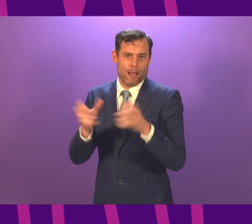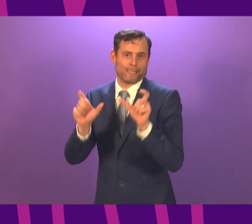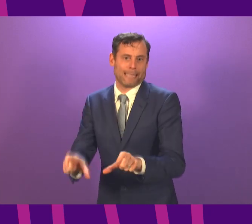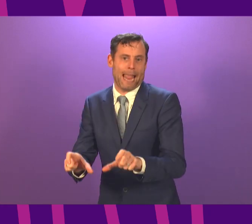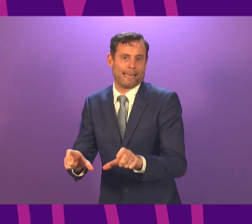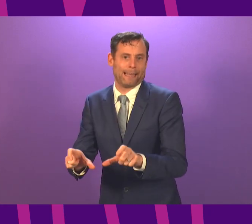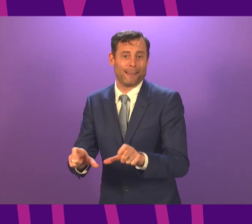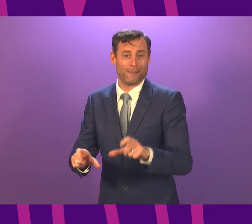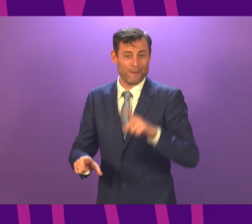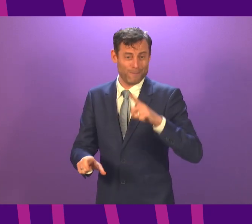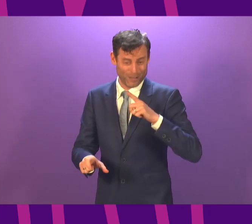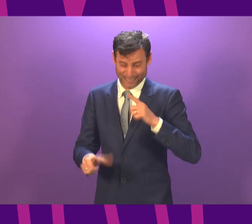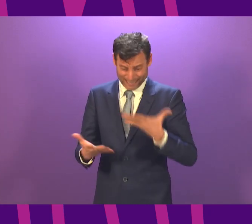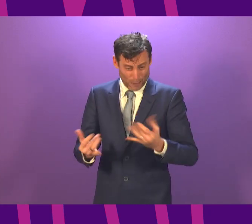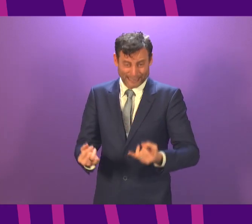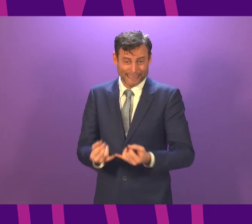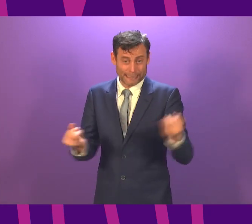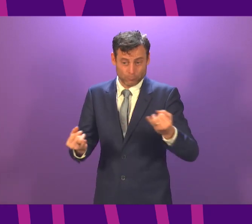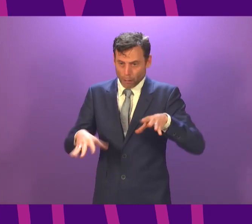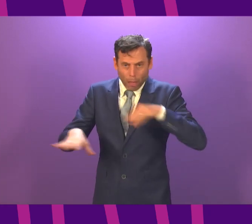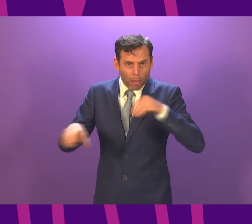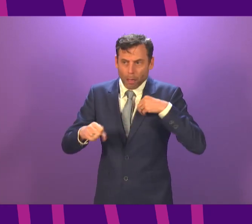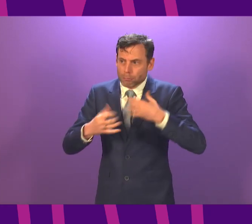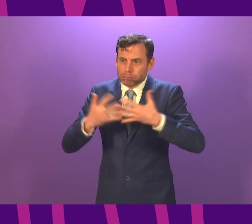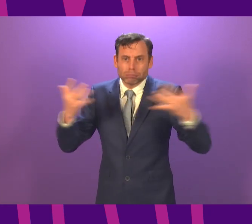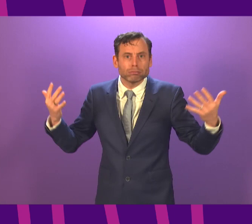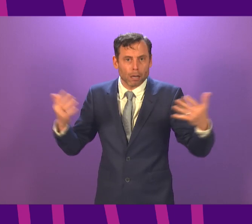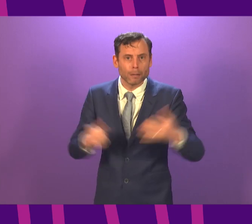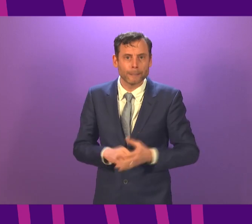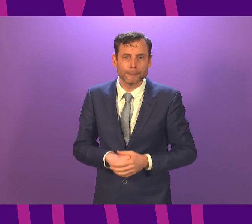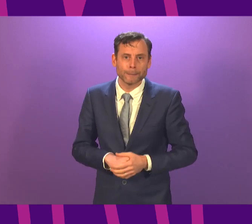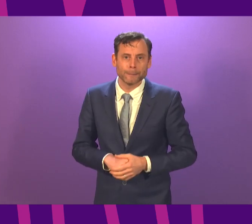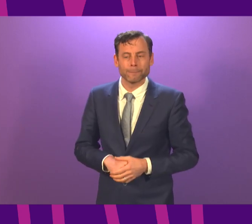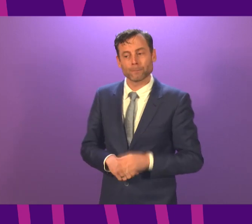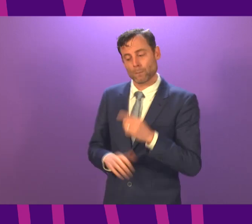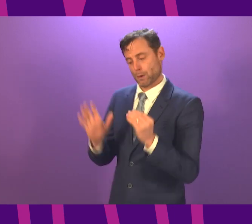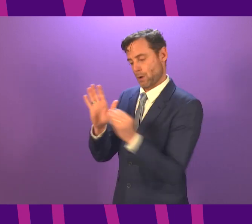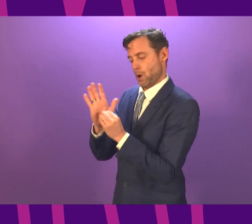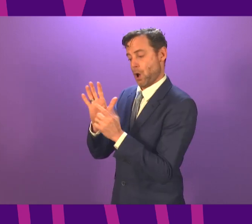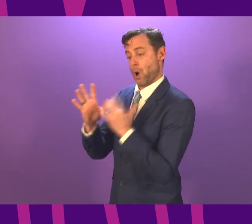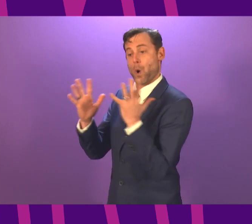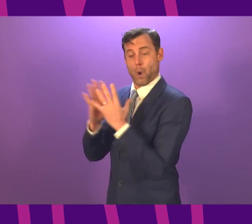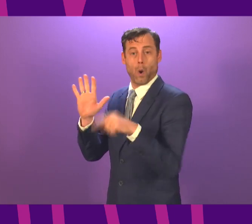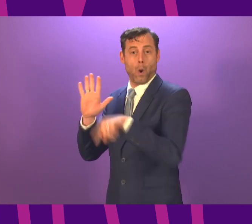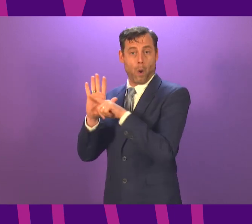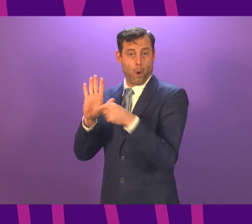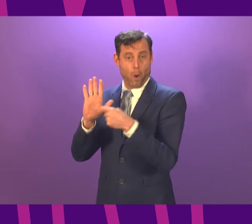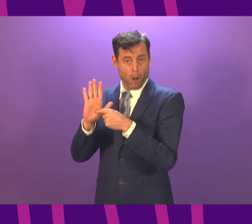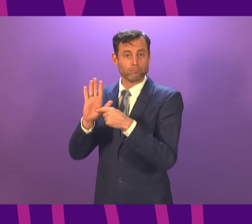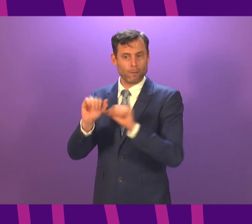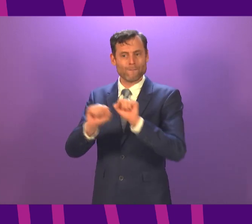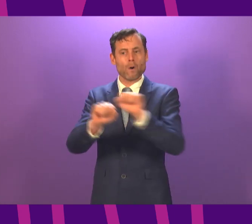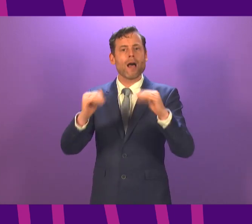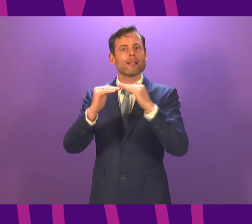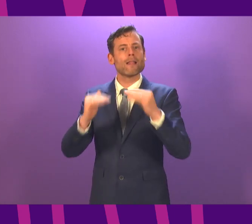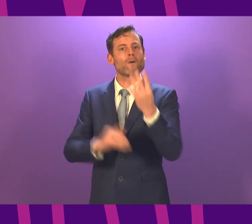least as serious as it was then. The law already requires many businesses in certain sectors to close in level four. We now